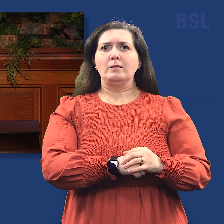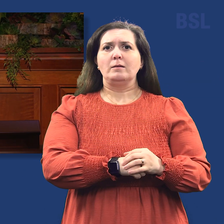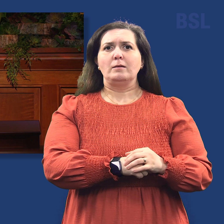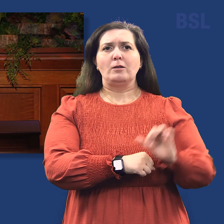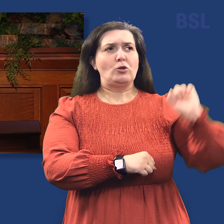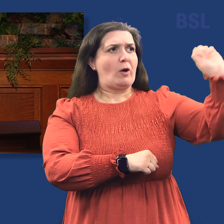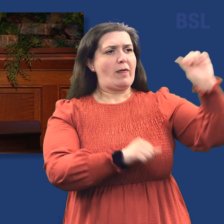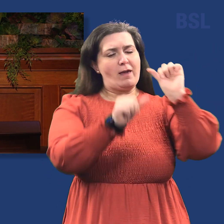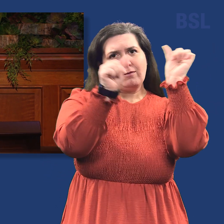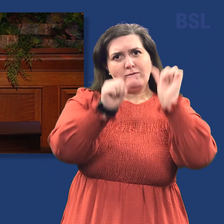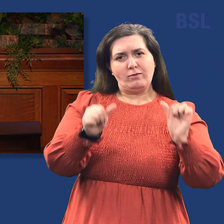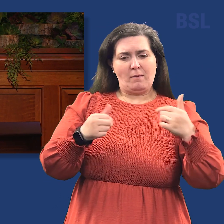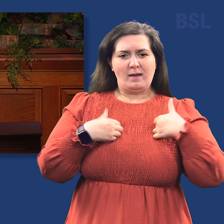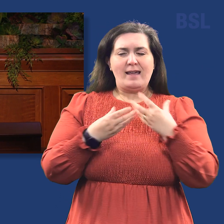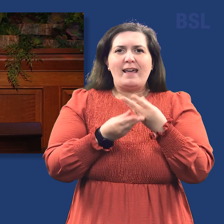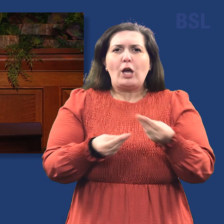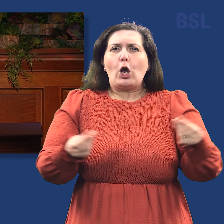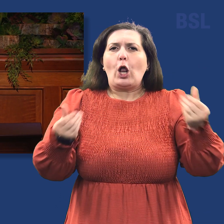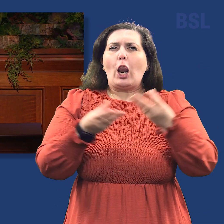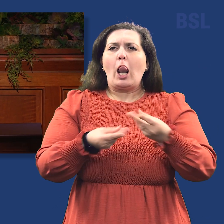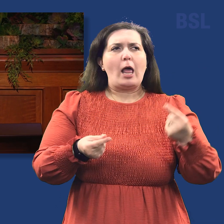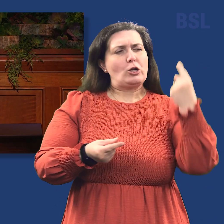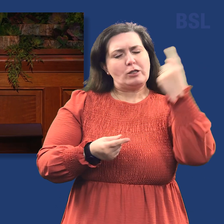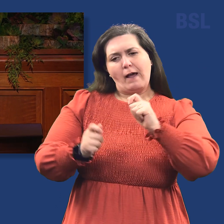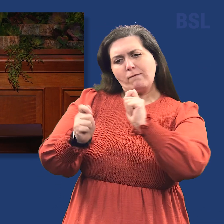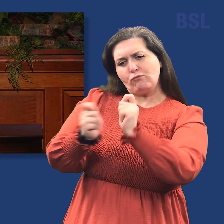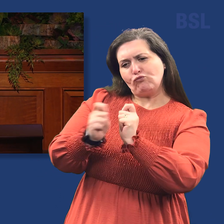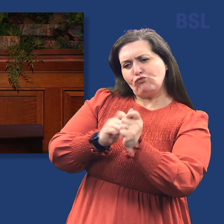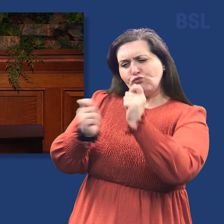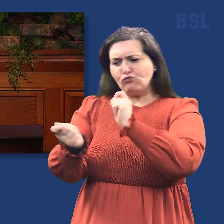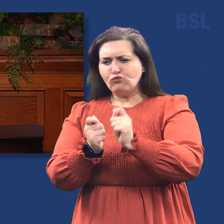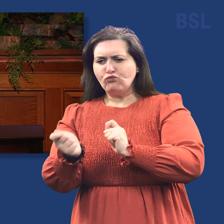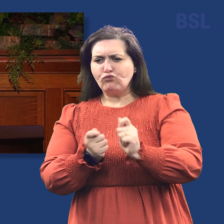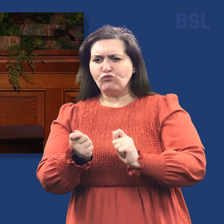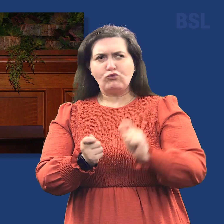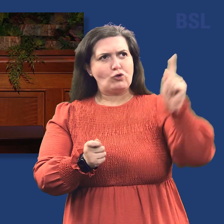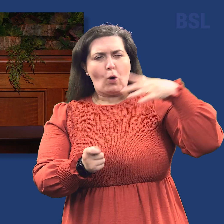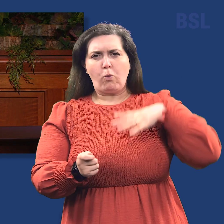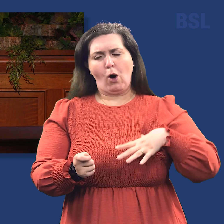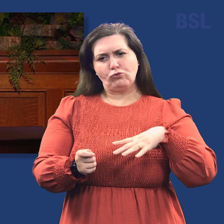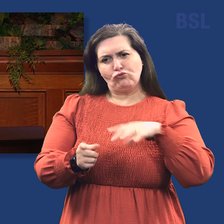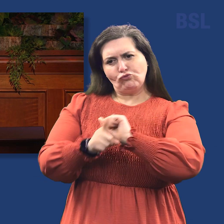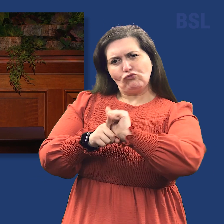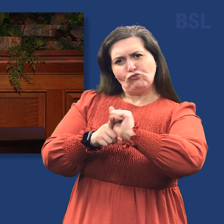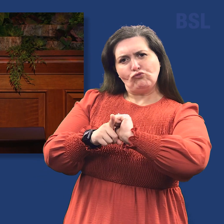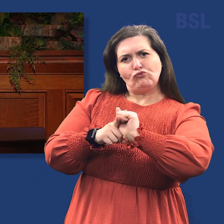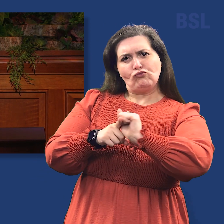potter, I am the clay. Mold me and make me after thy will, while I am waiting,